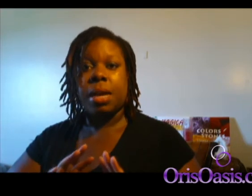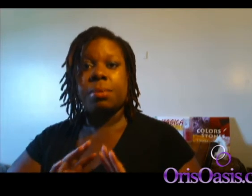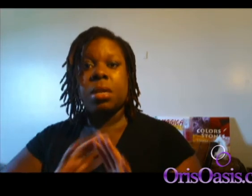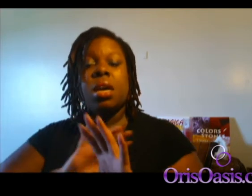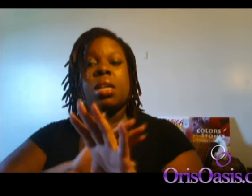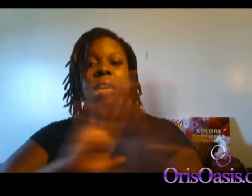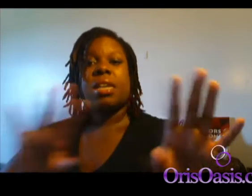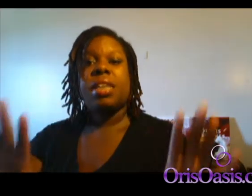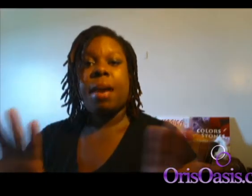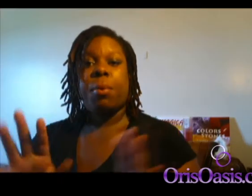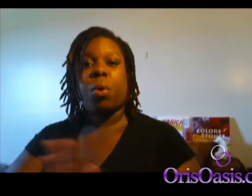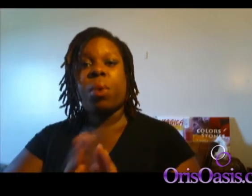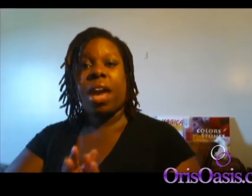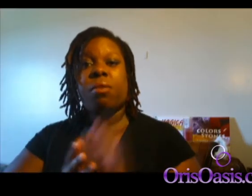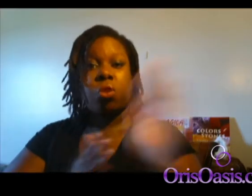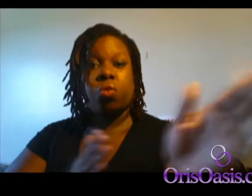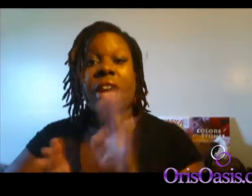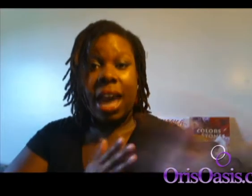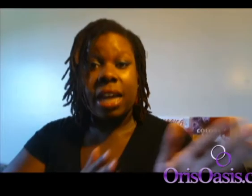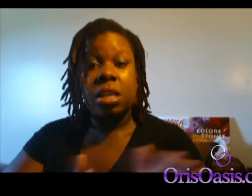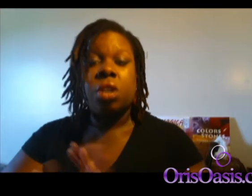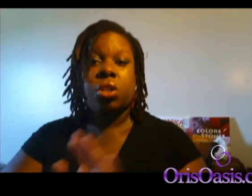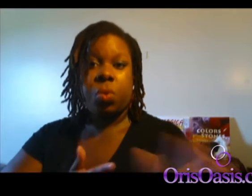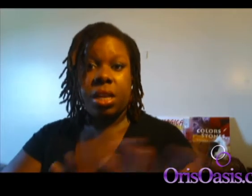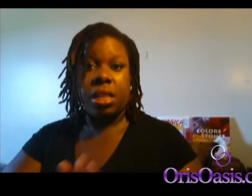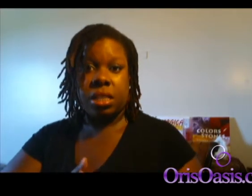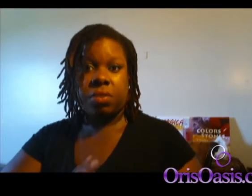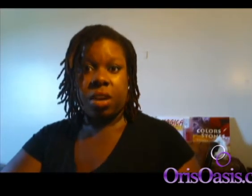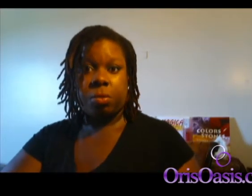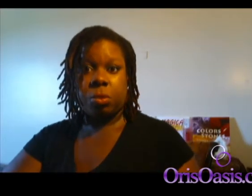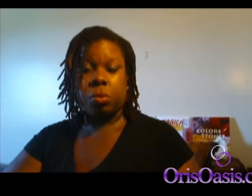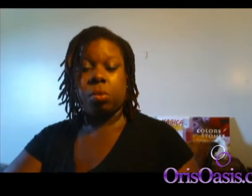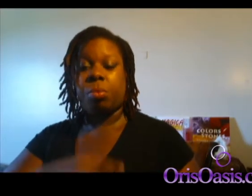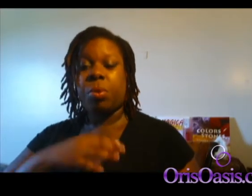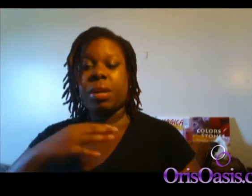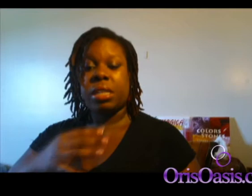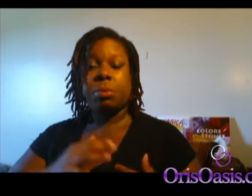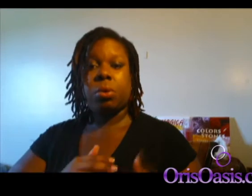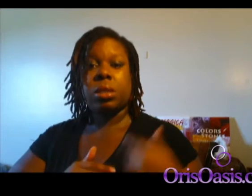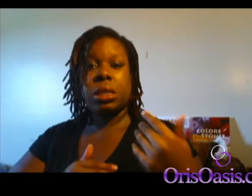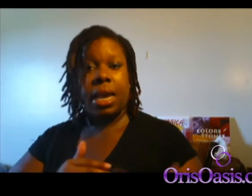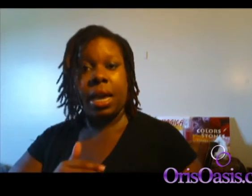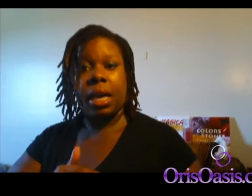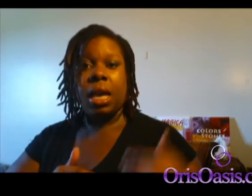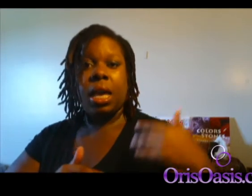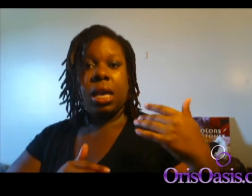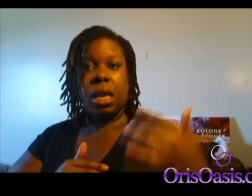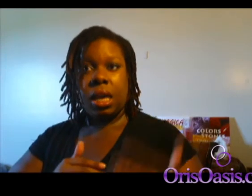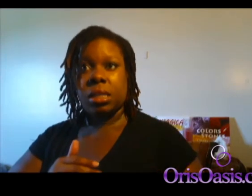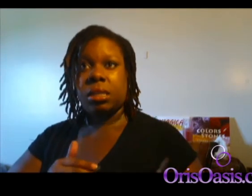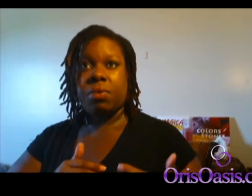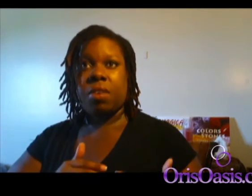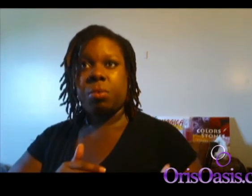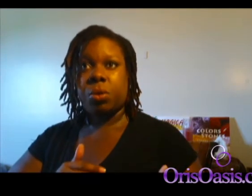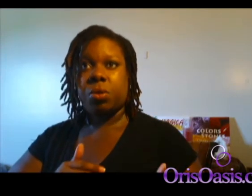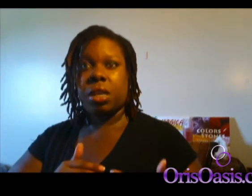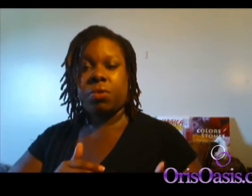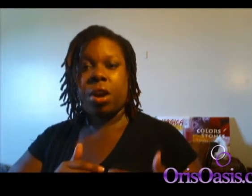things happen where we have to react. So we need that survival mode, but we're not supposed to stay in survival mode as far as